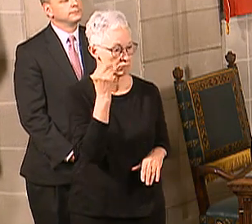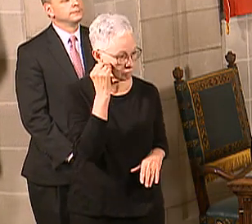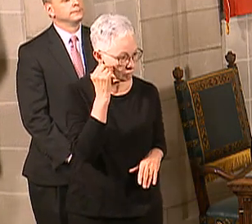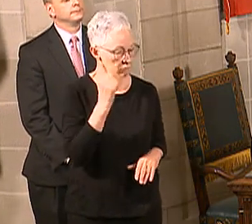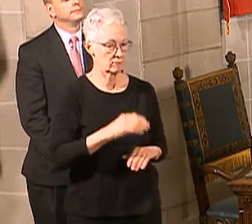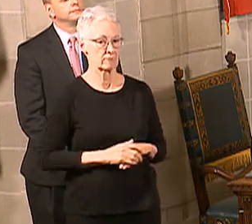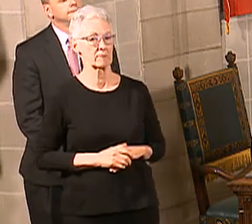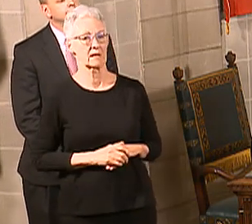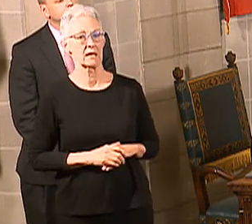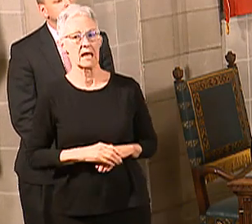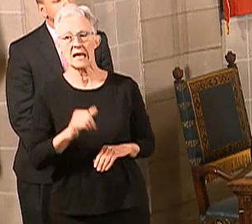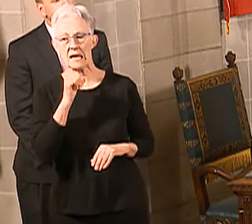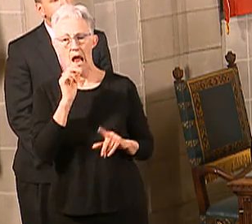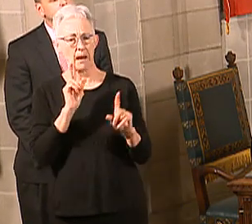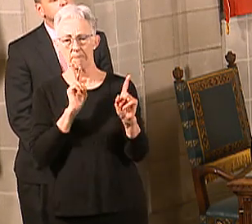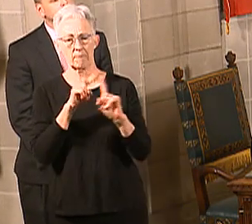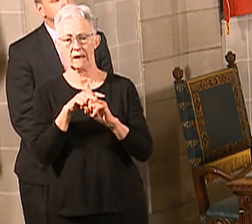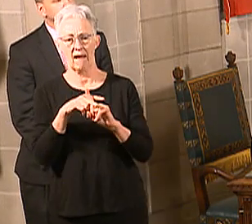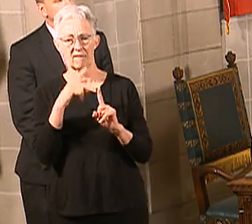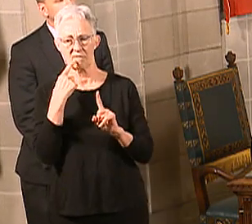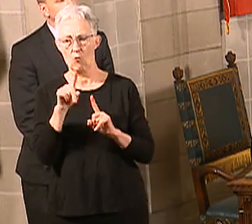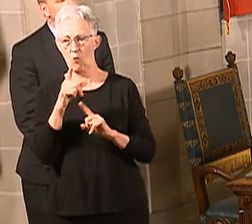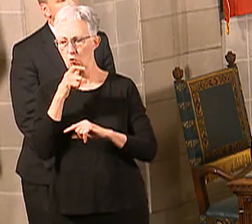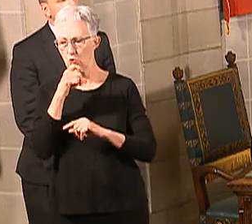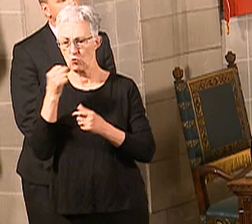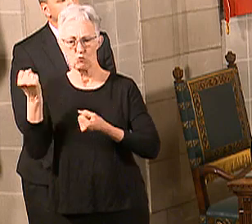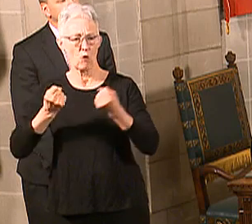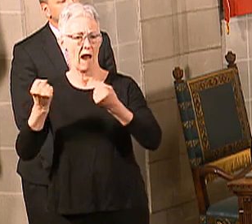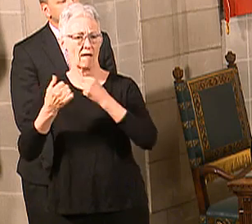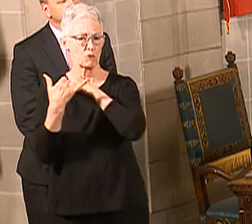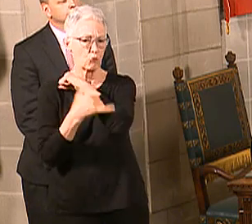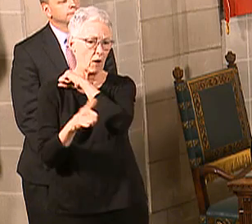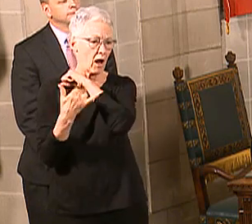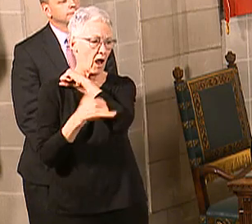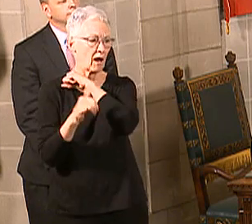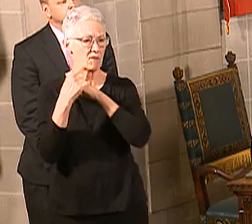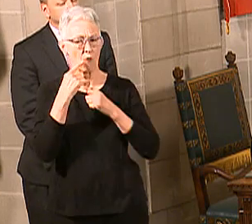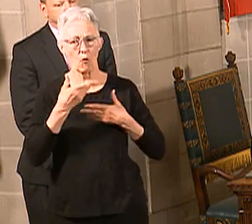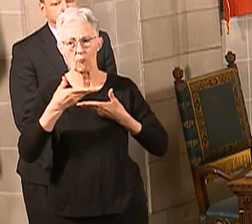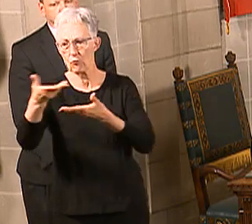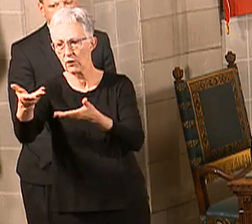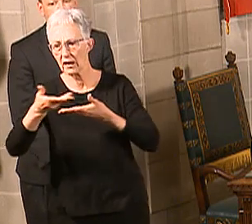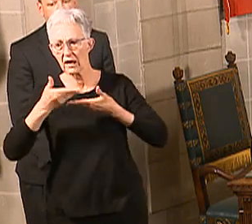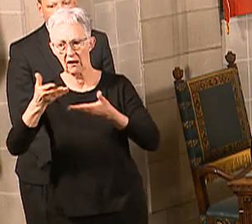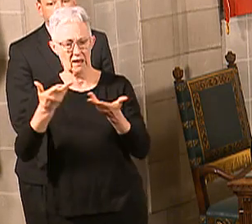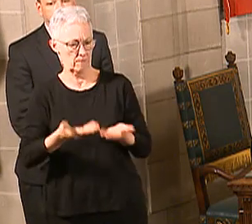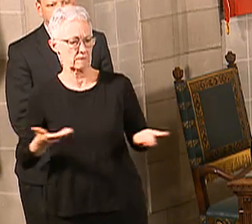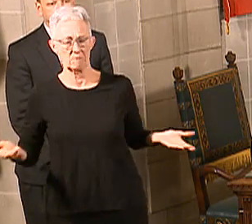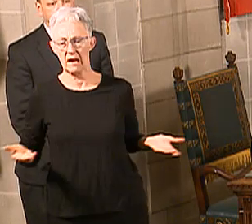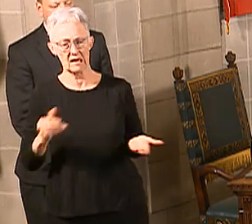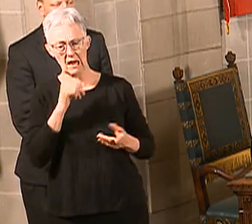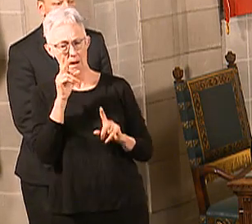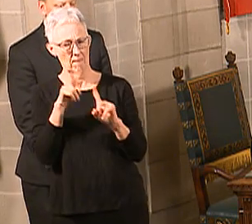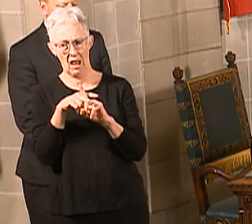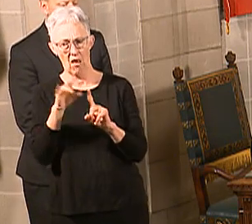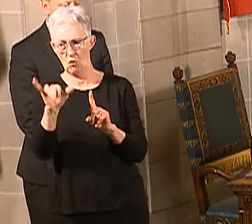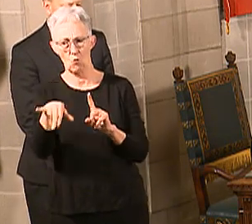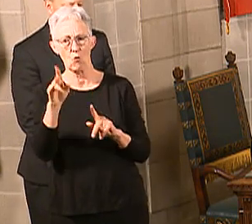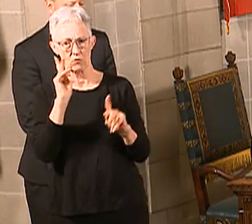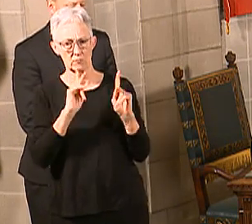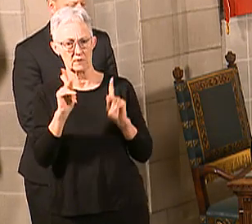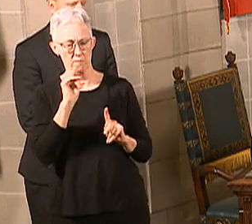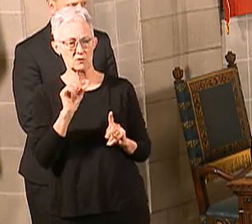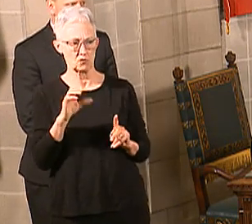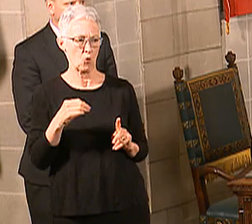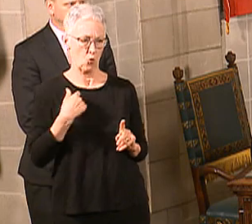snowbird, what have you. If you're coming back, you're expected to quarantine for 14 days. So please take that advice. Be a part of the solution